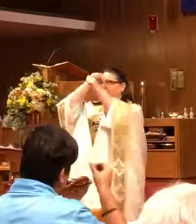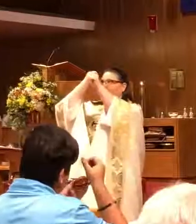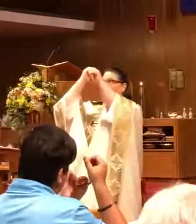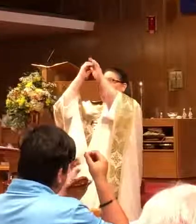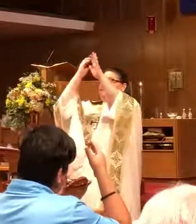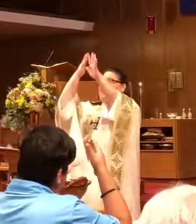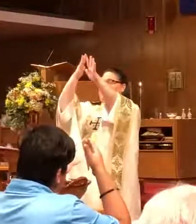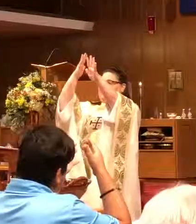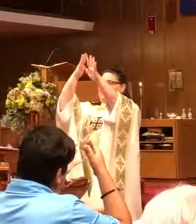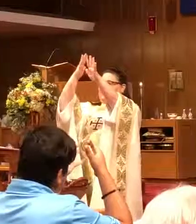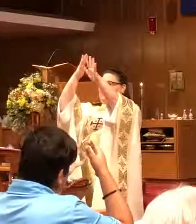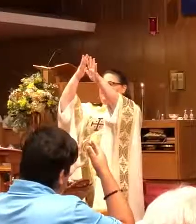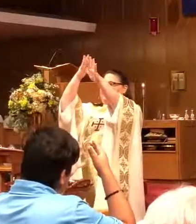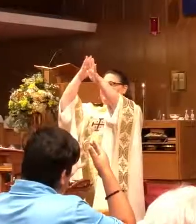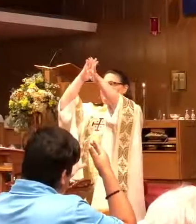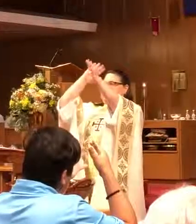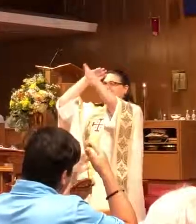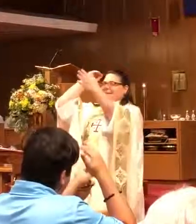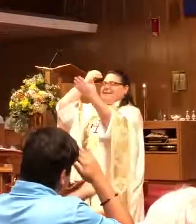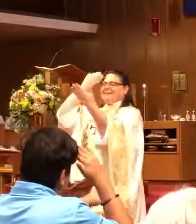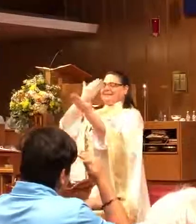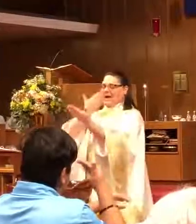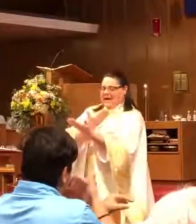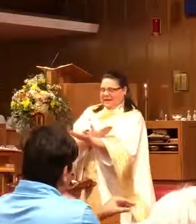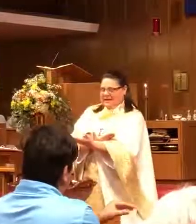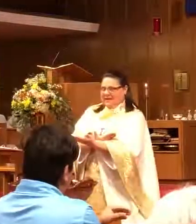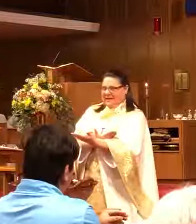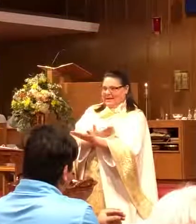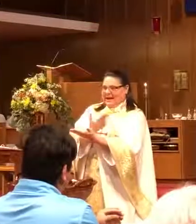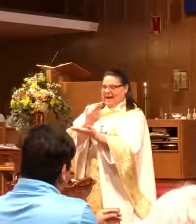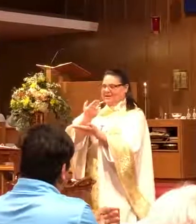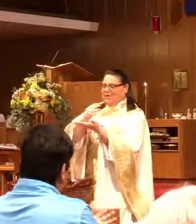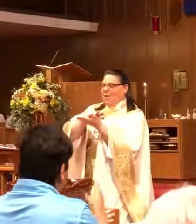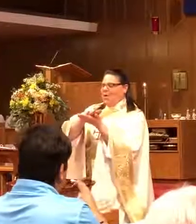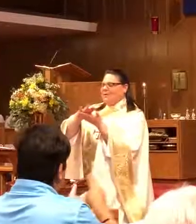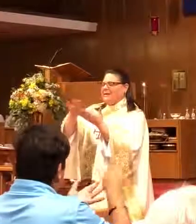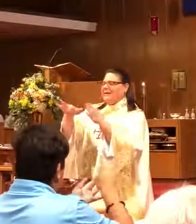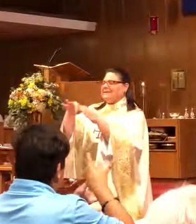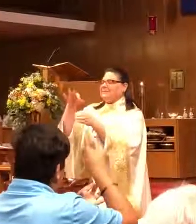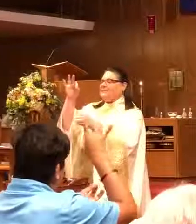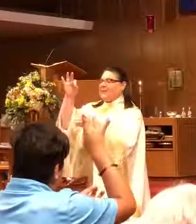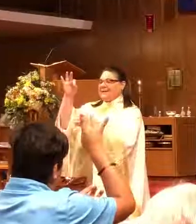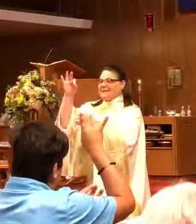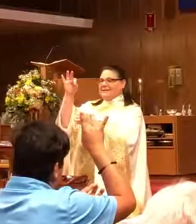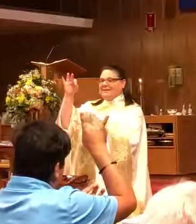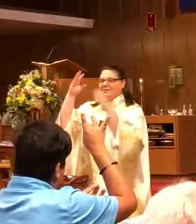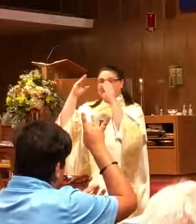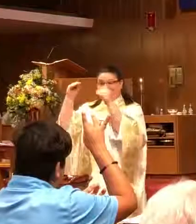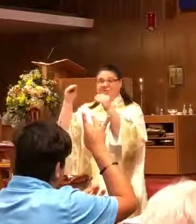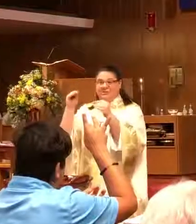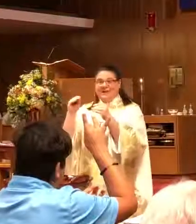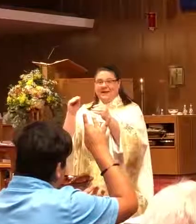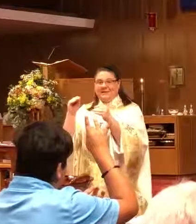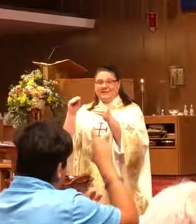Father, Son, and Holy Spirit. So I want to teach you that.